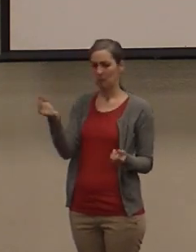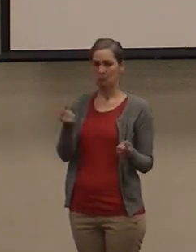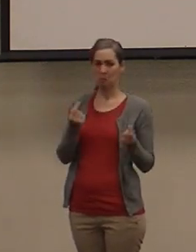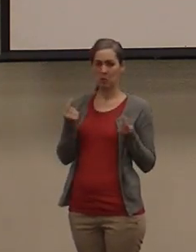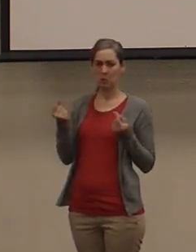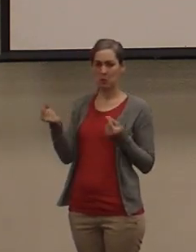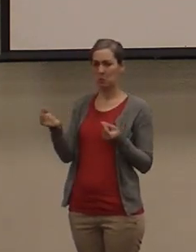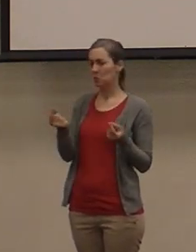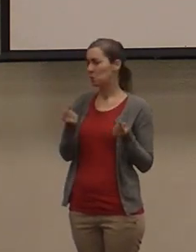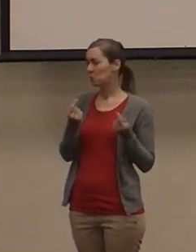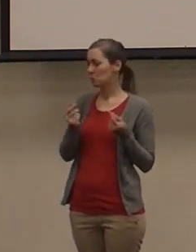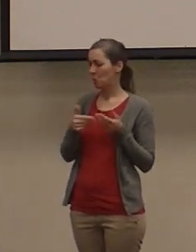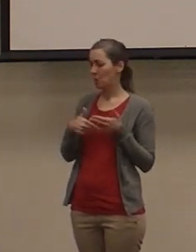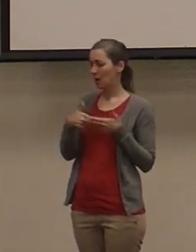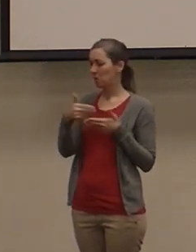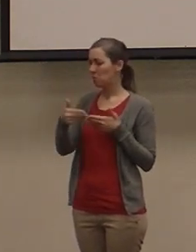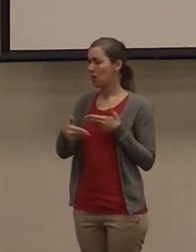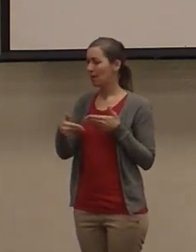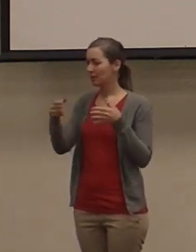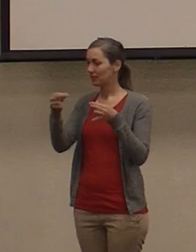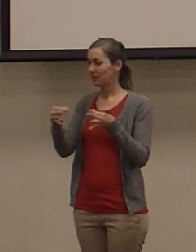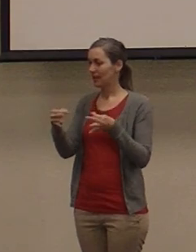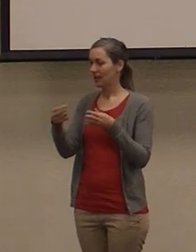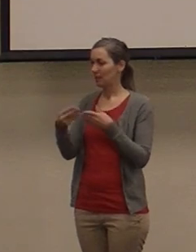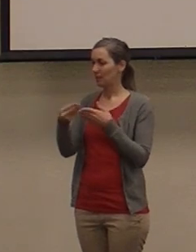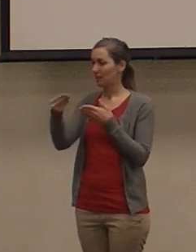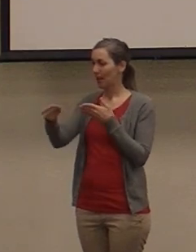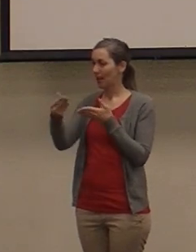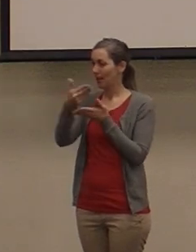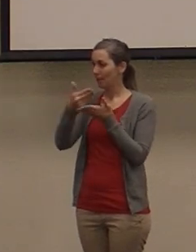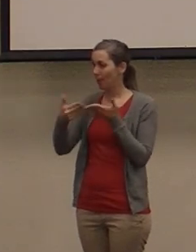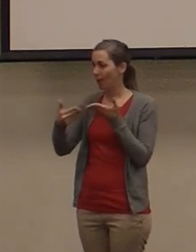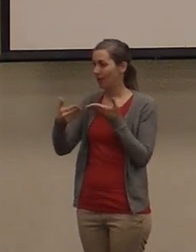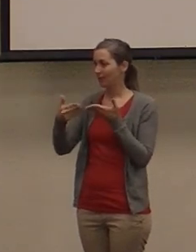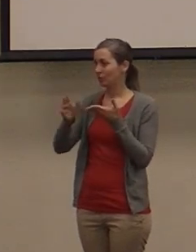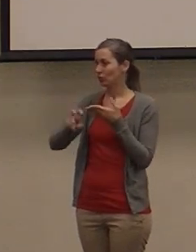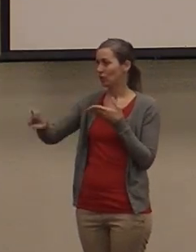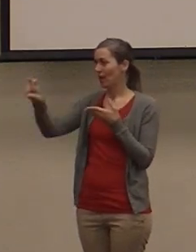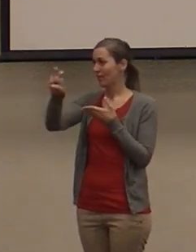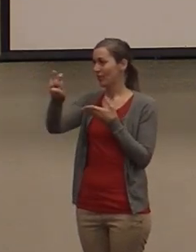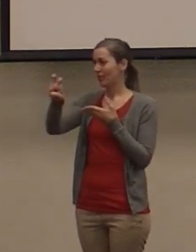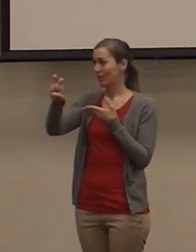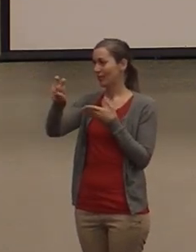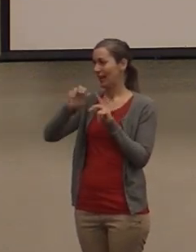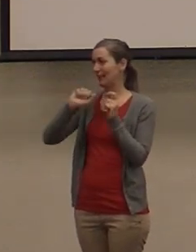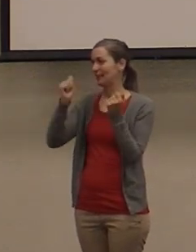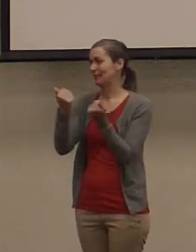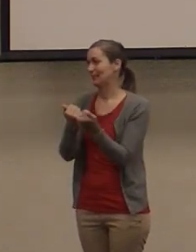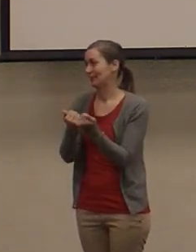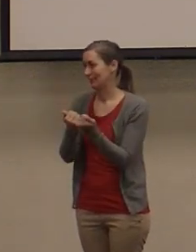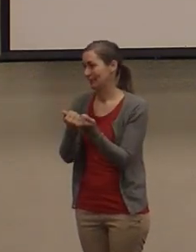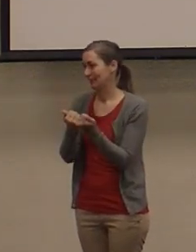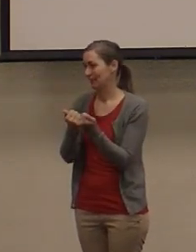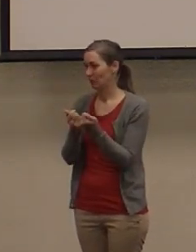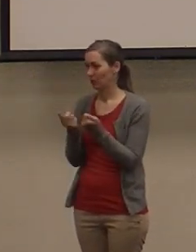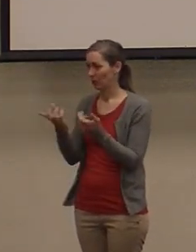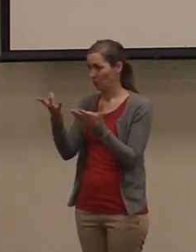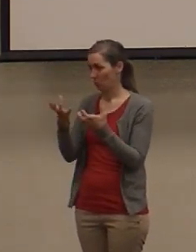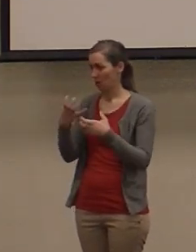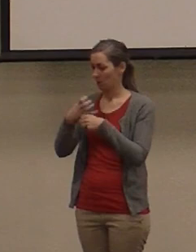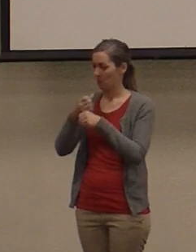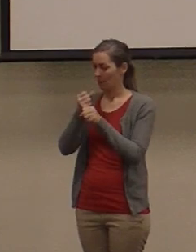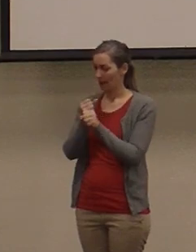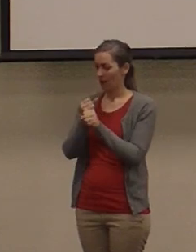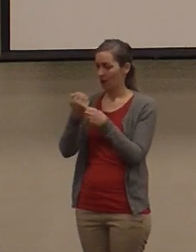next step was to buy into a travel agency, and one of the things that he was wanting to do is to create opportunities